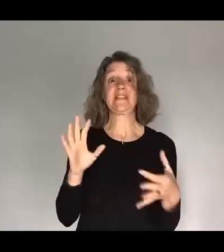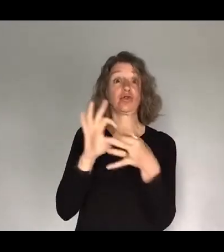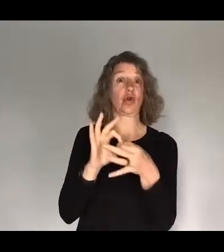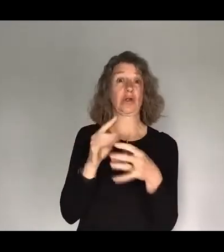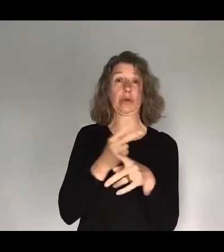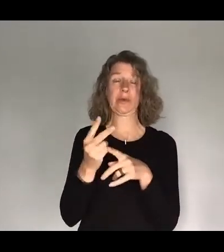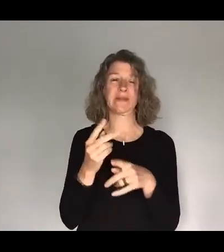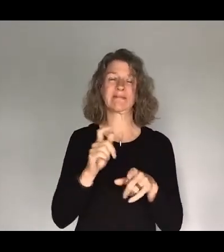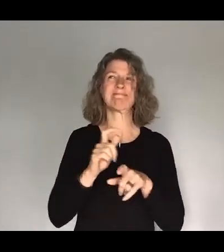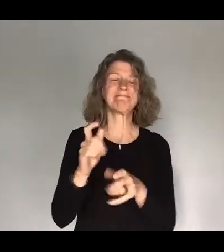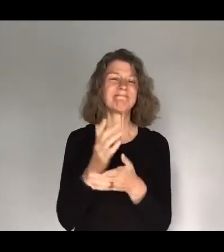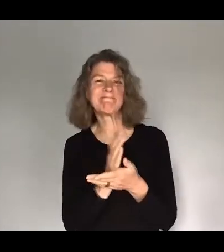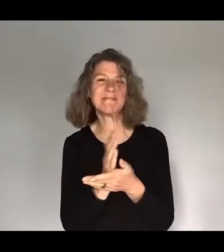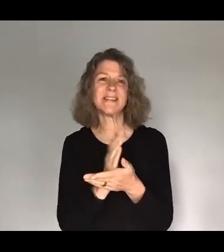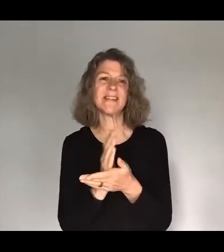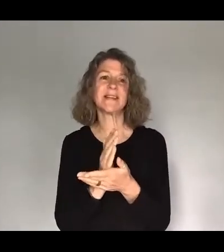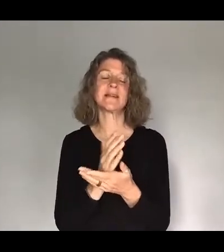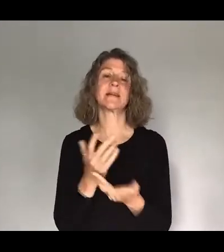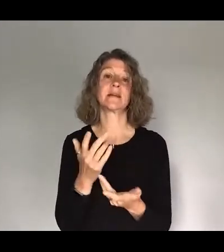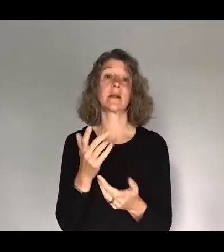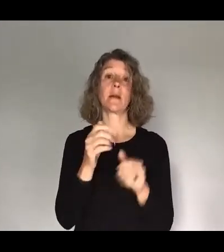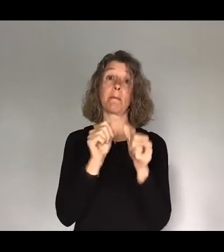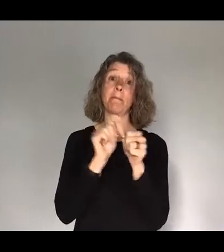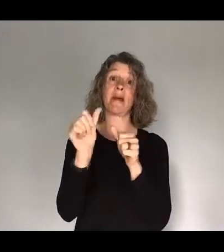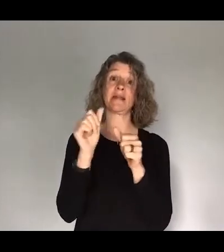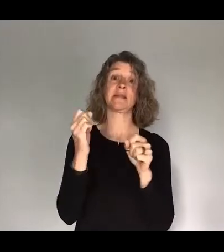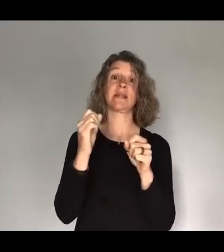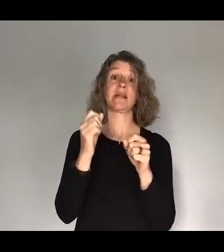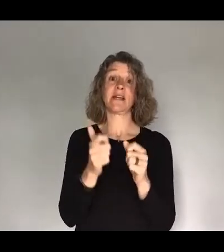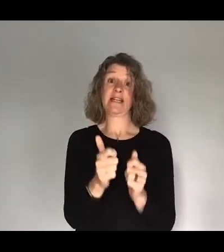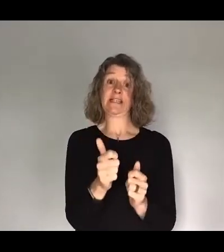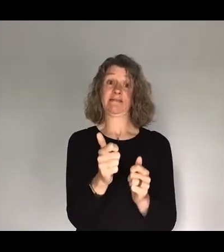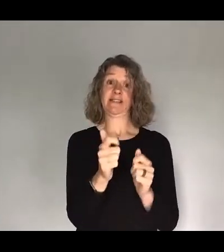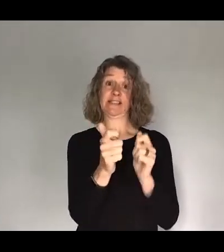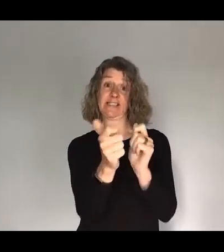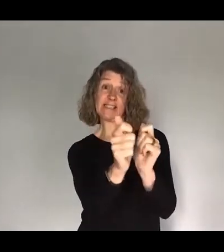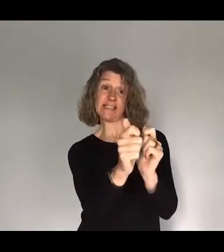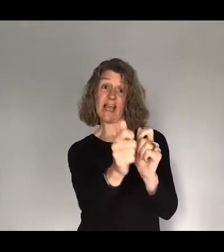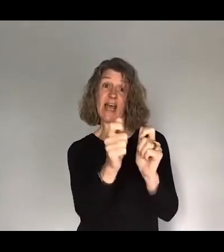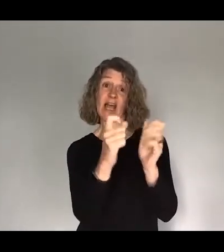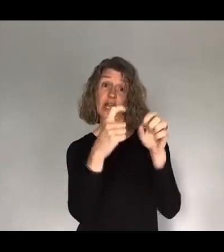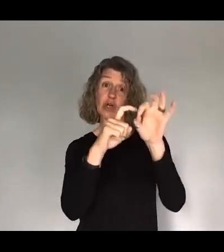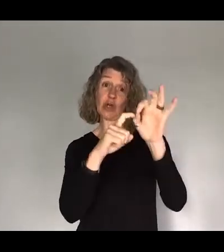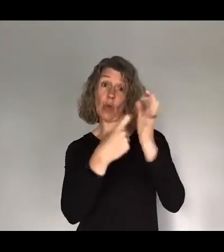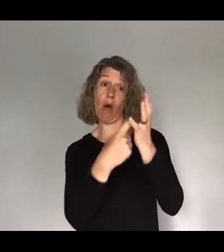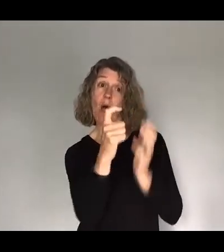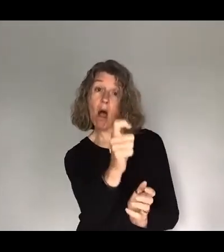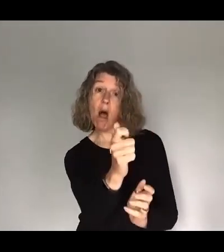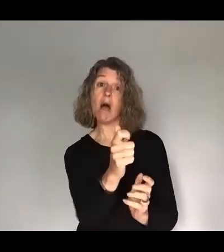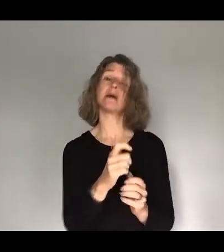sure, why don't you stan this QR code, or you could scan the QR code, or head to hdv.org forward slash welcome, fill in